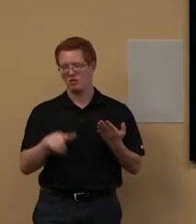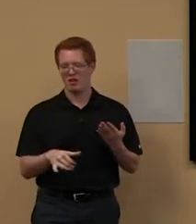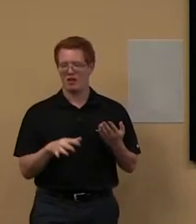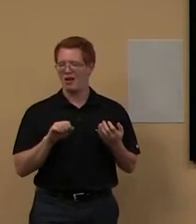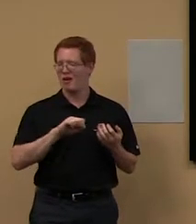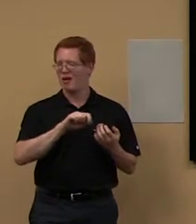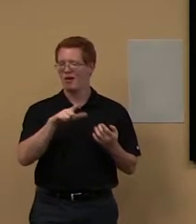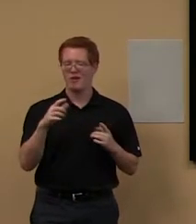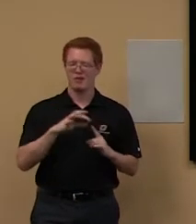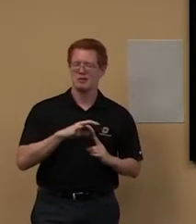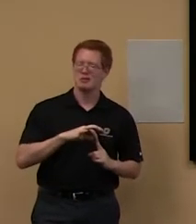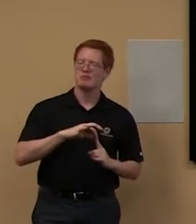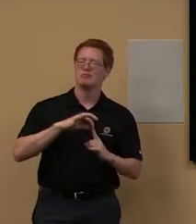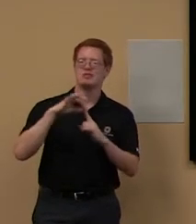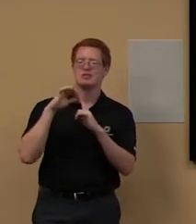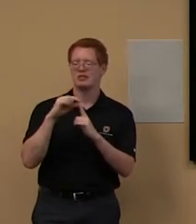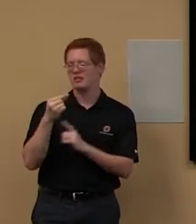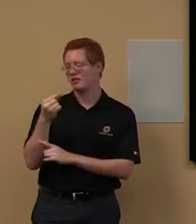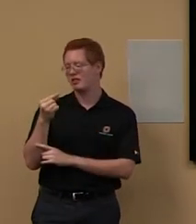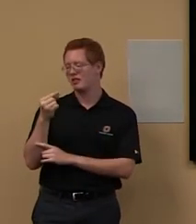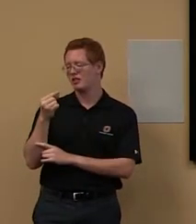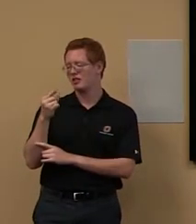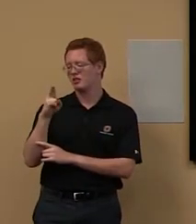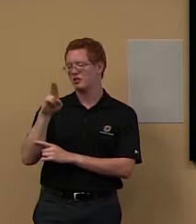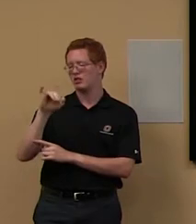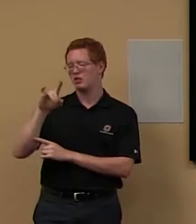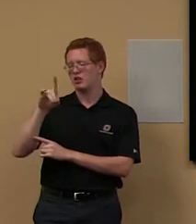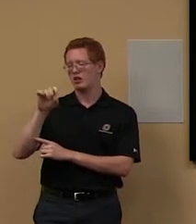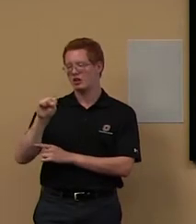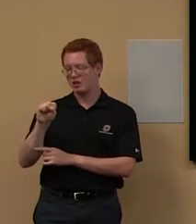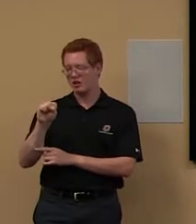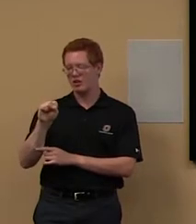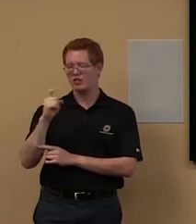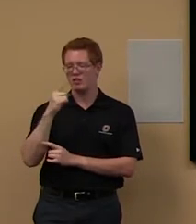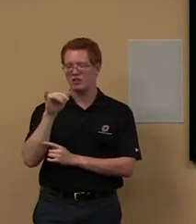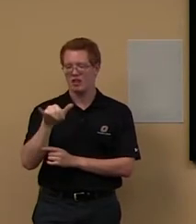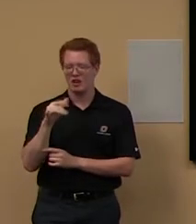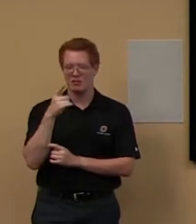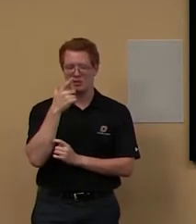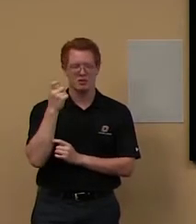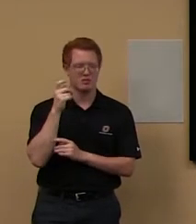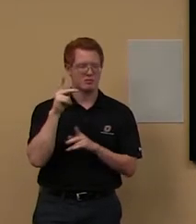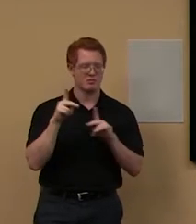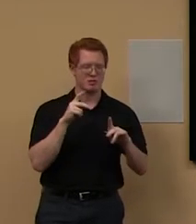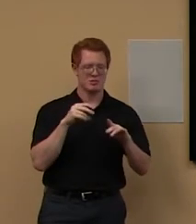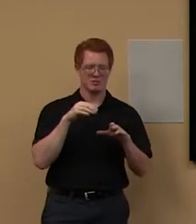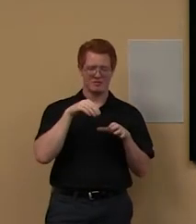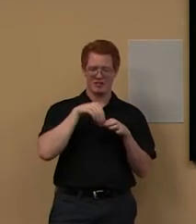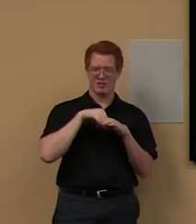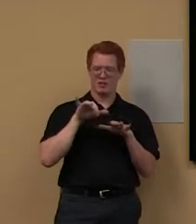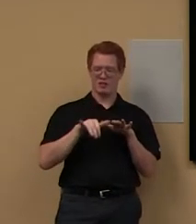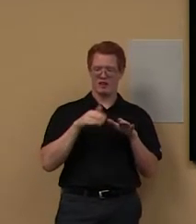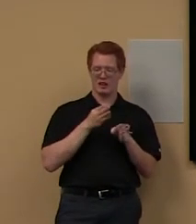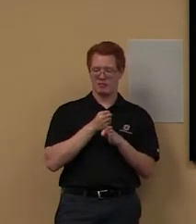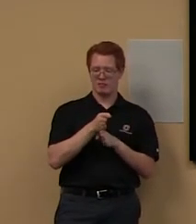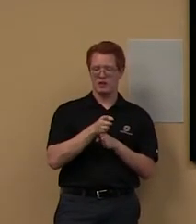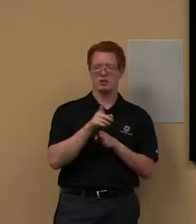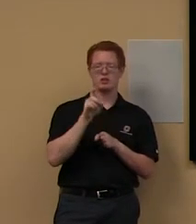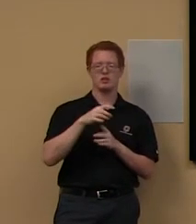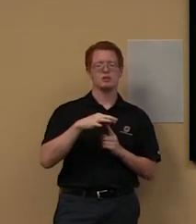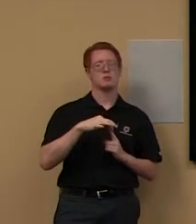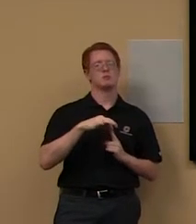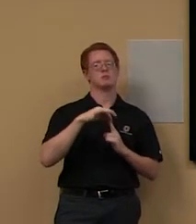specific guides are very, very detailed. Um, because people in those fields really need very specific information.